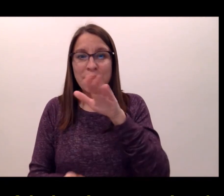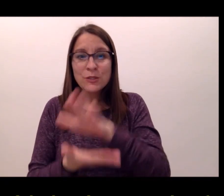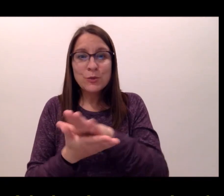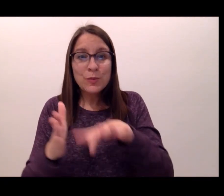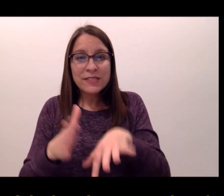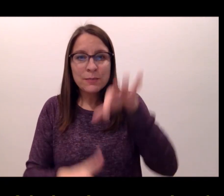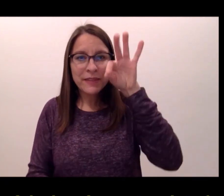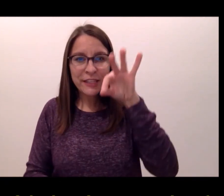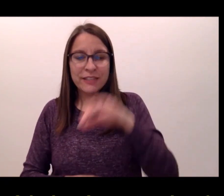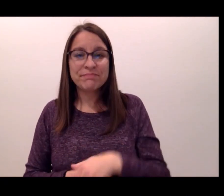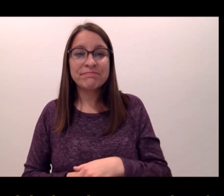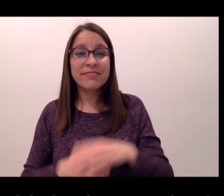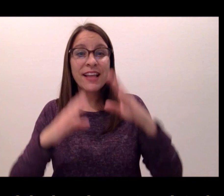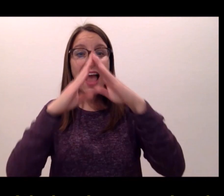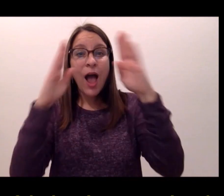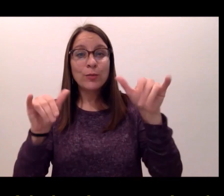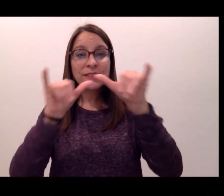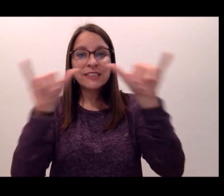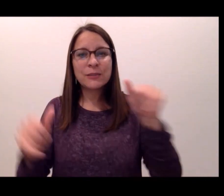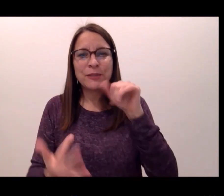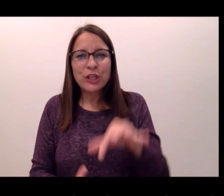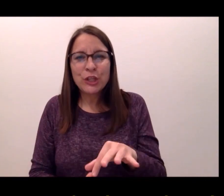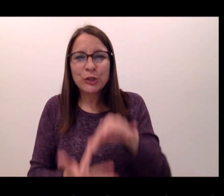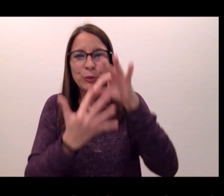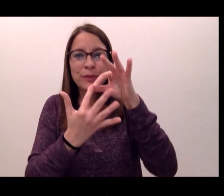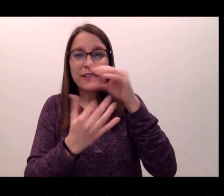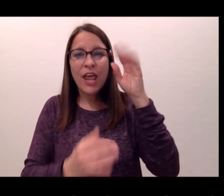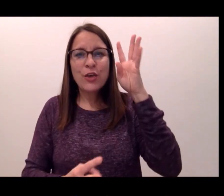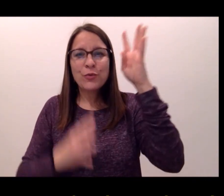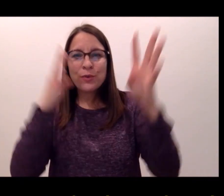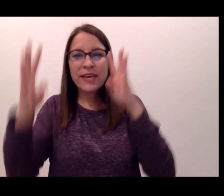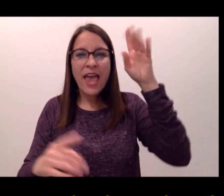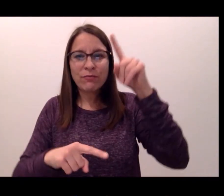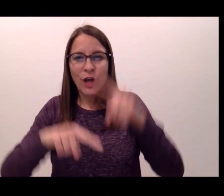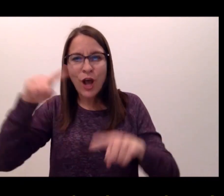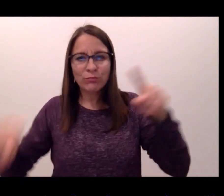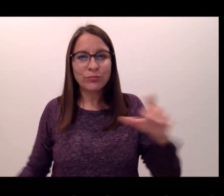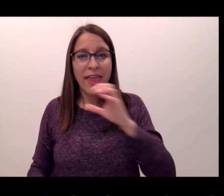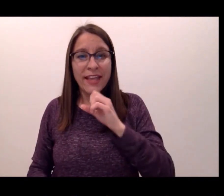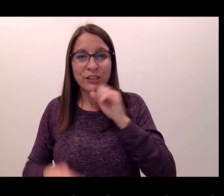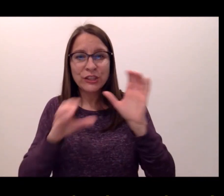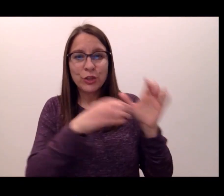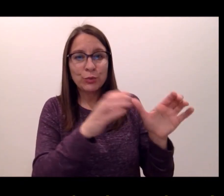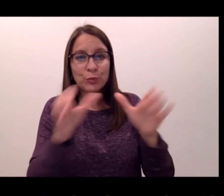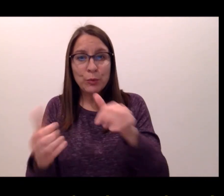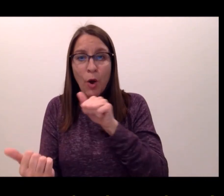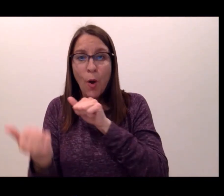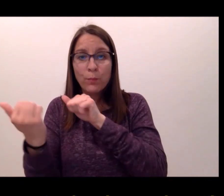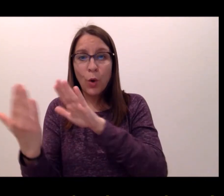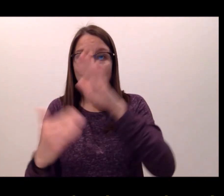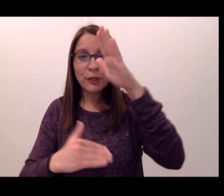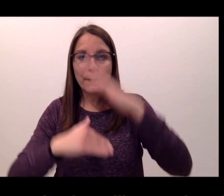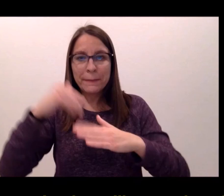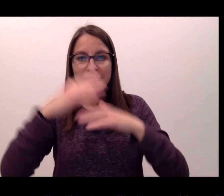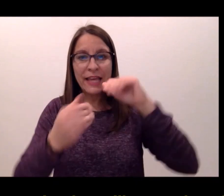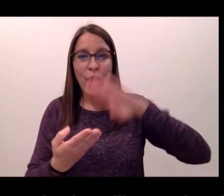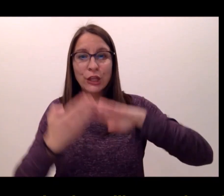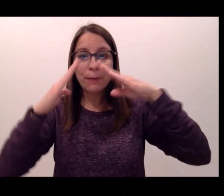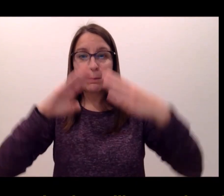relationships, and school spirit. The housing system's unique and creative variety of age groups approach builds a community